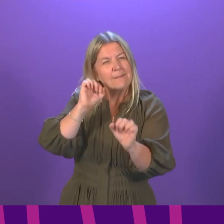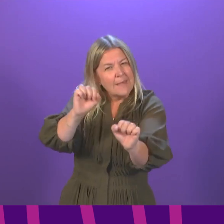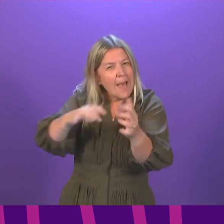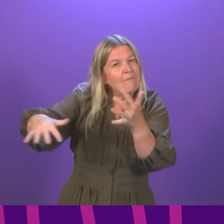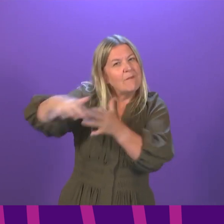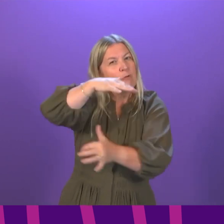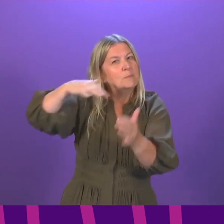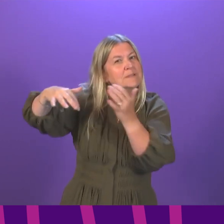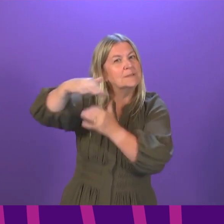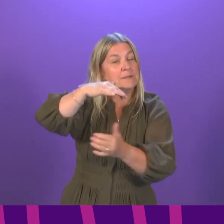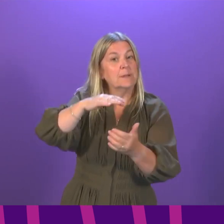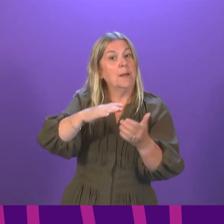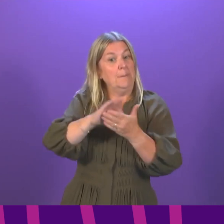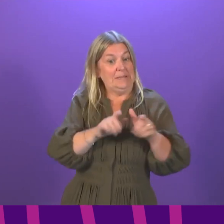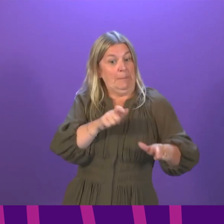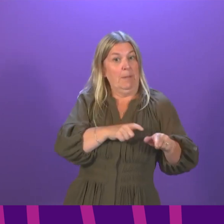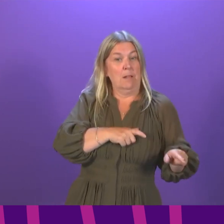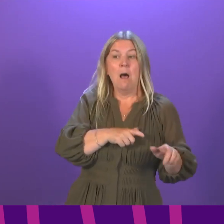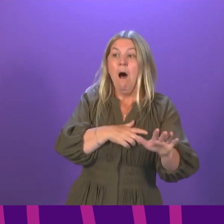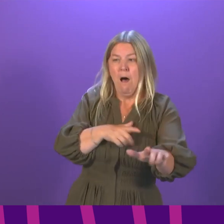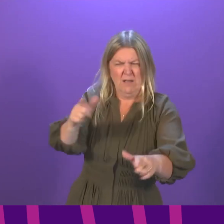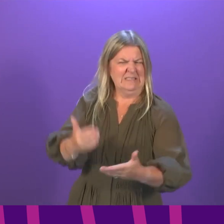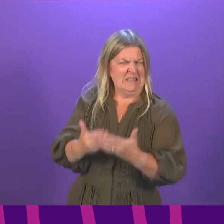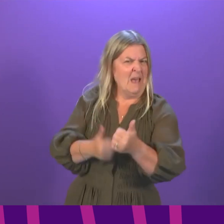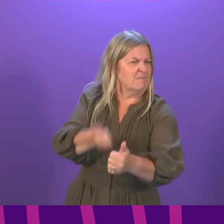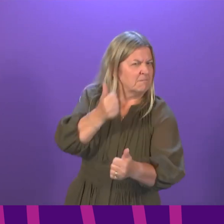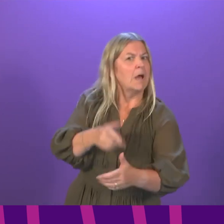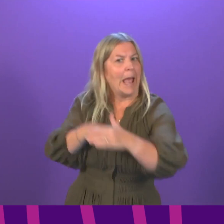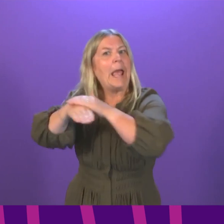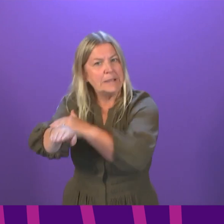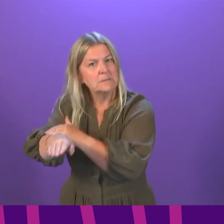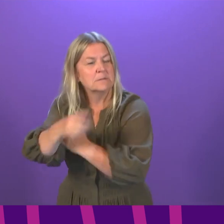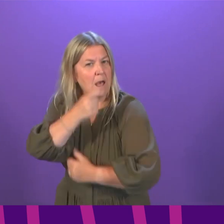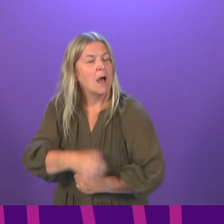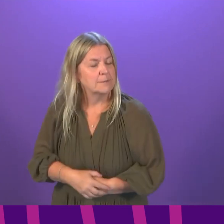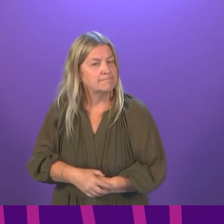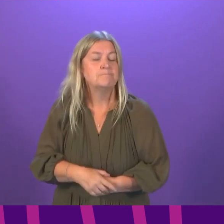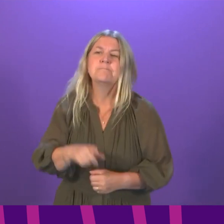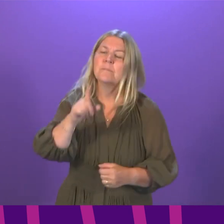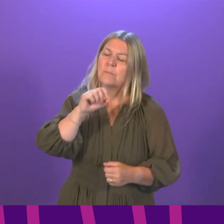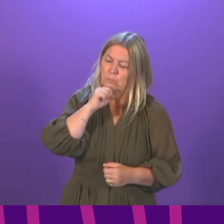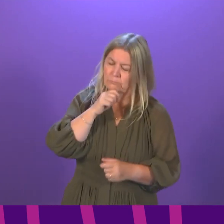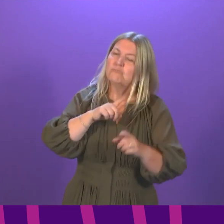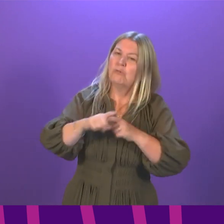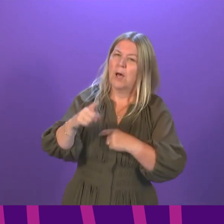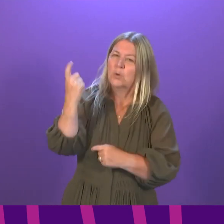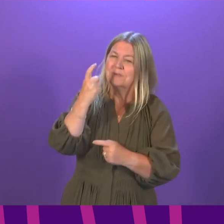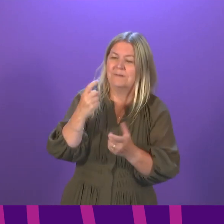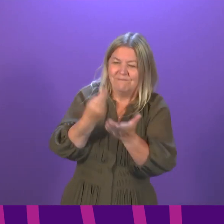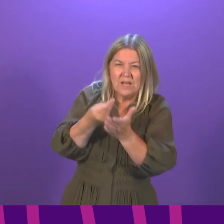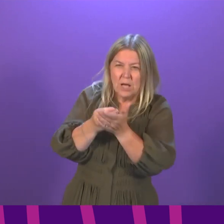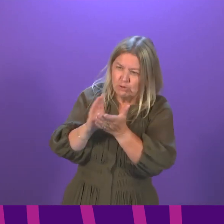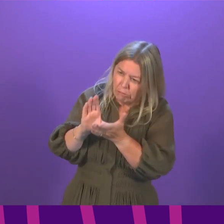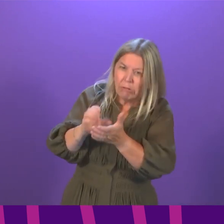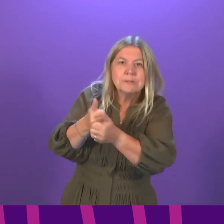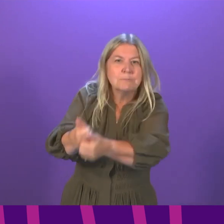they are offering for their customers as well. We will continue to consider financial support for as long as necessary, but of course,